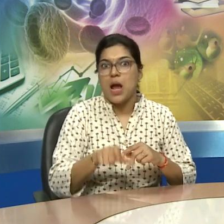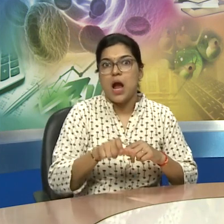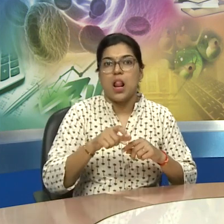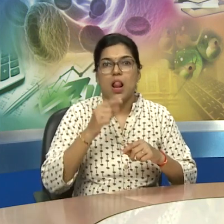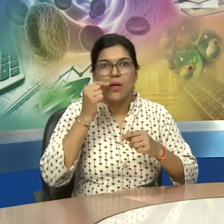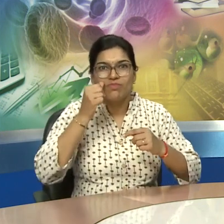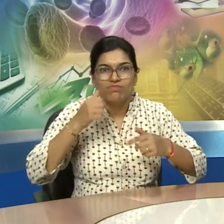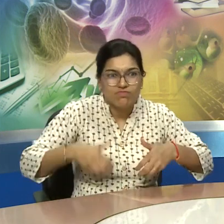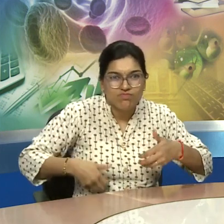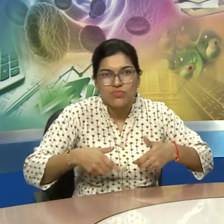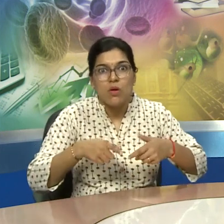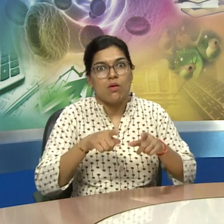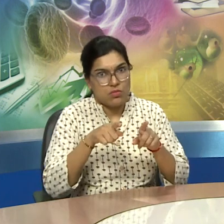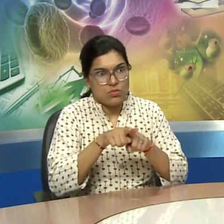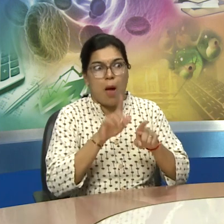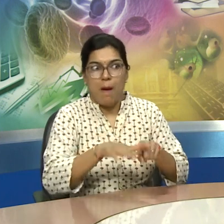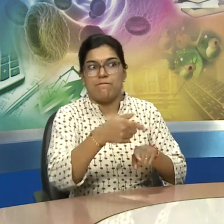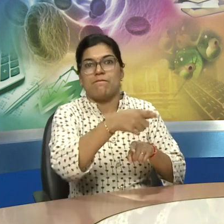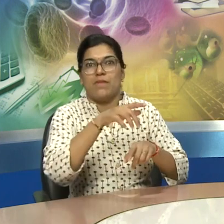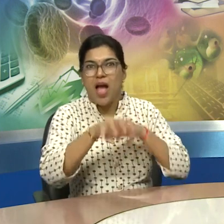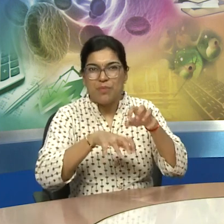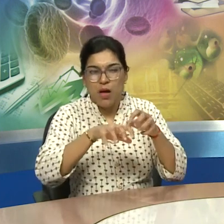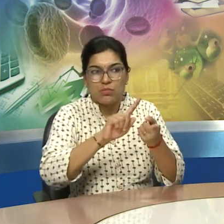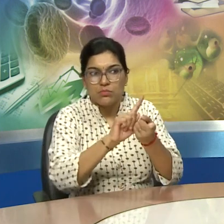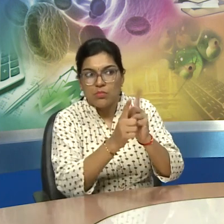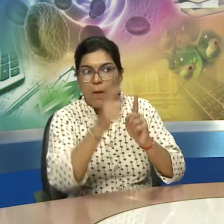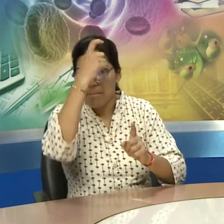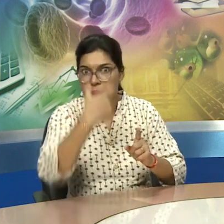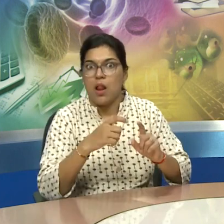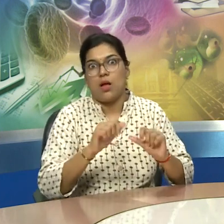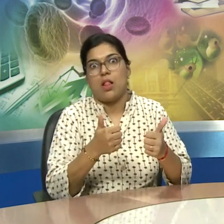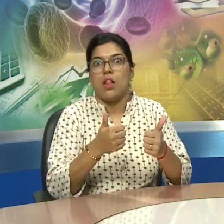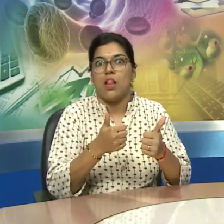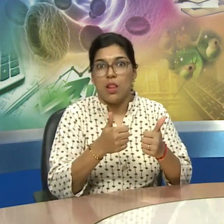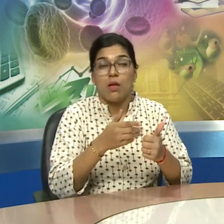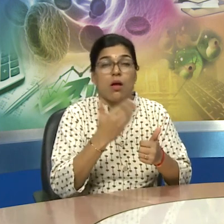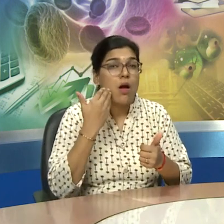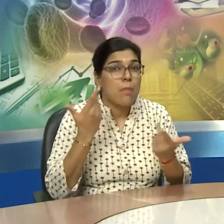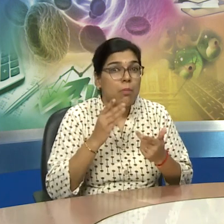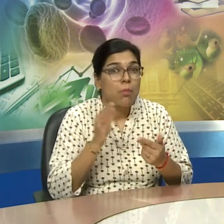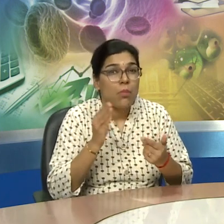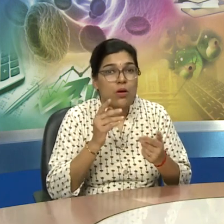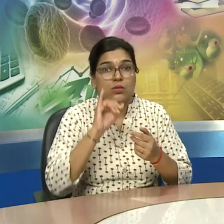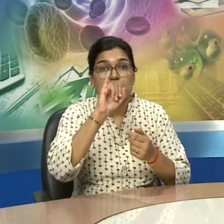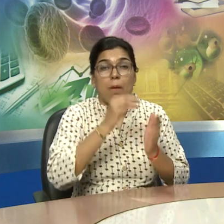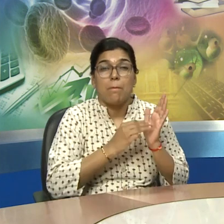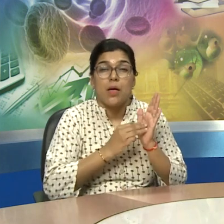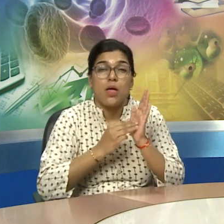the genetic study was done it was found that human diverged about six millions years ago